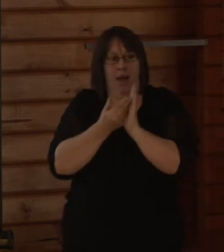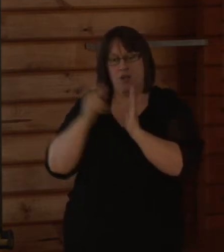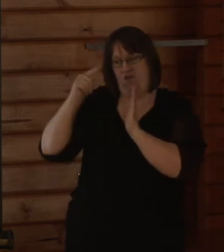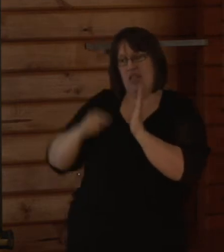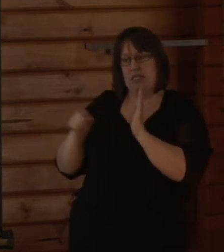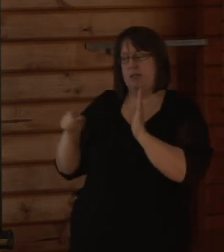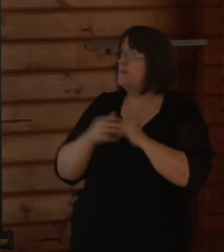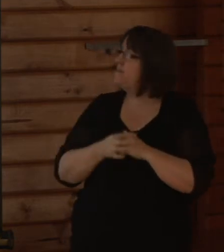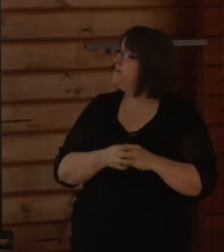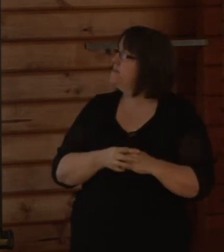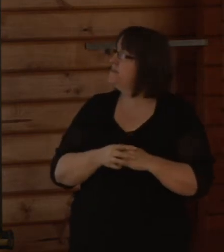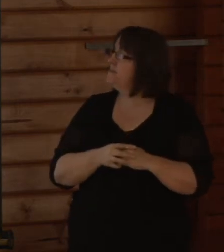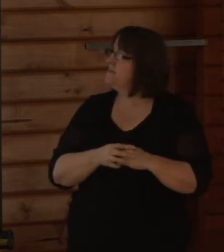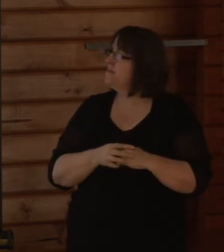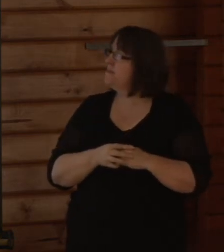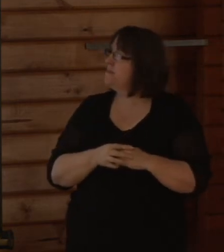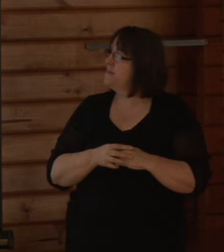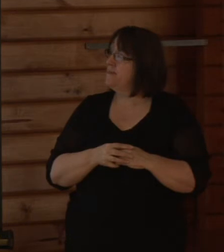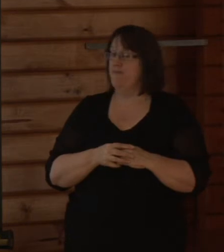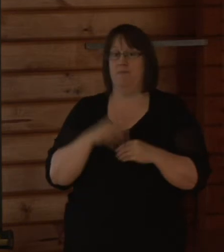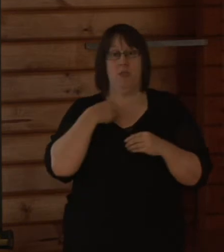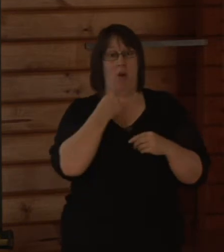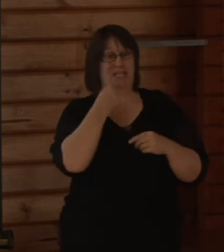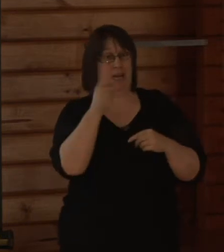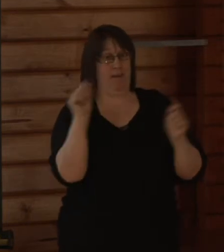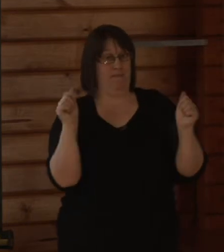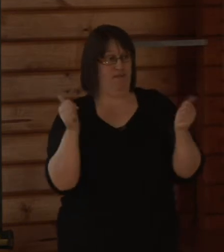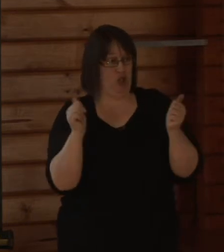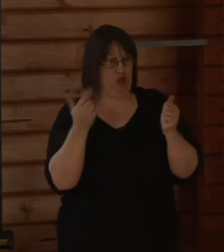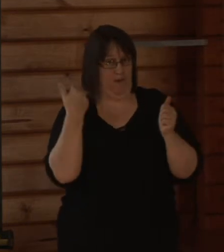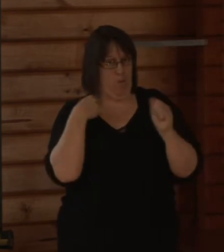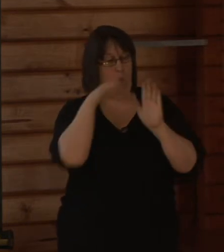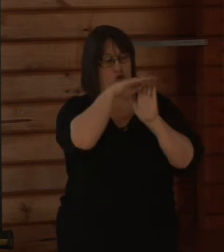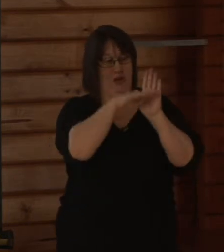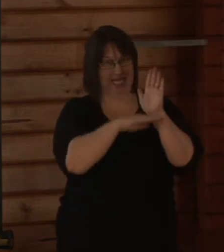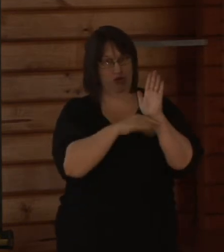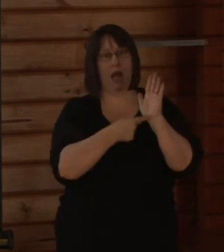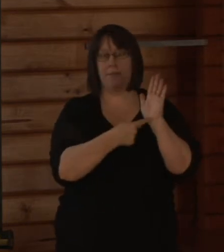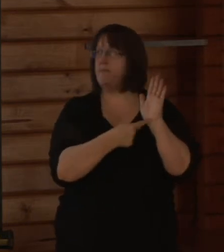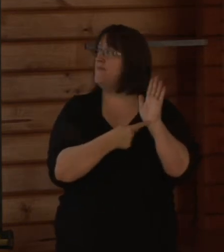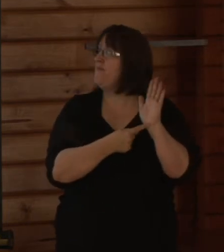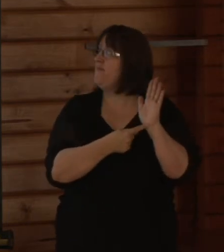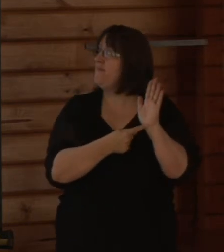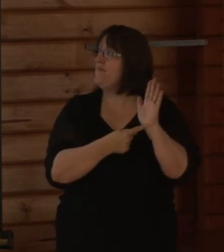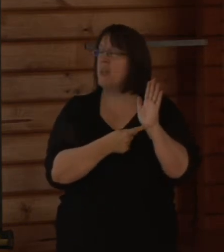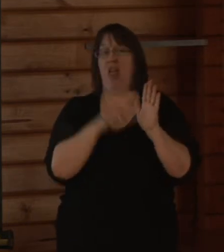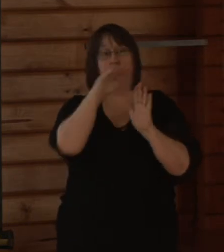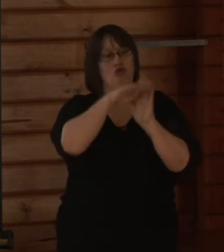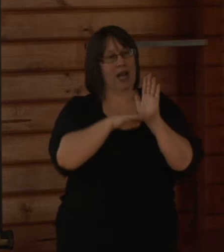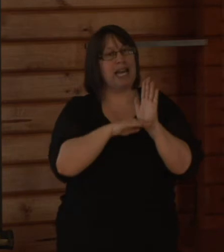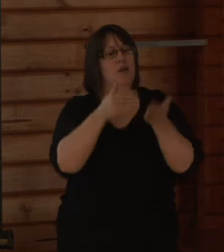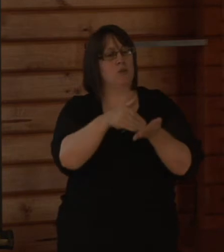slides. But we have the criteria, which I talked to in the previous slide. We use those criteria